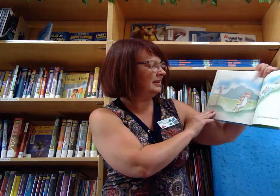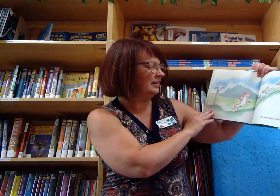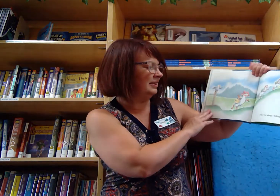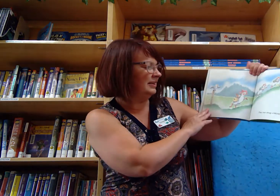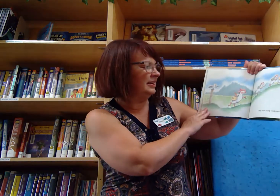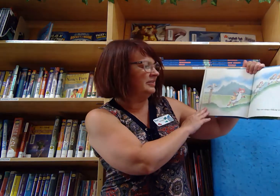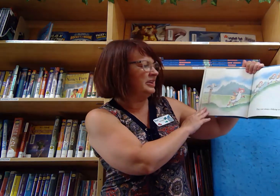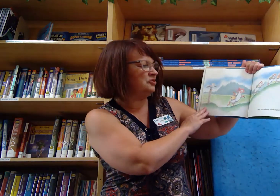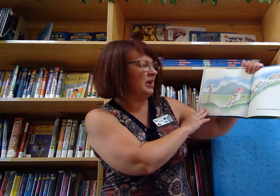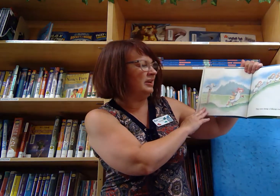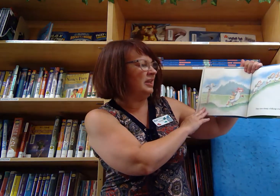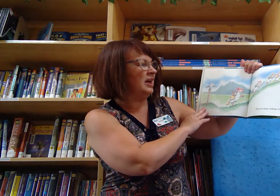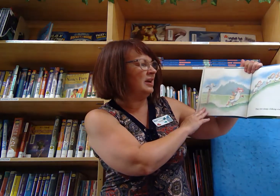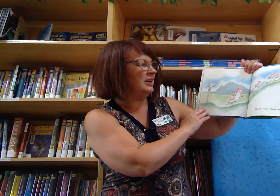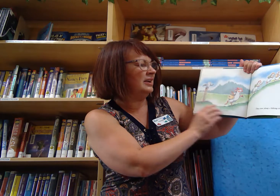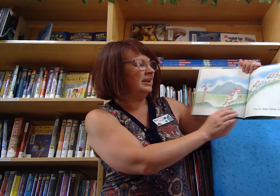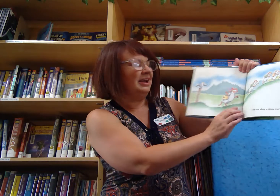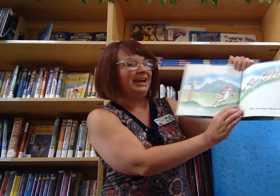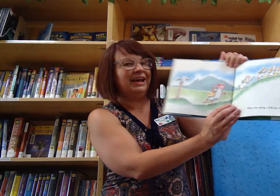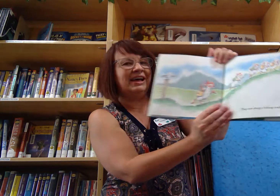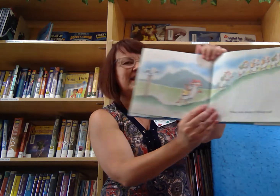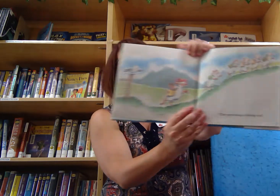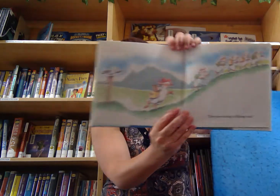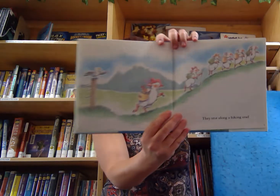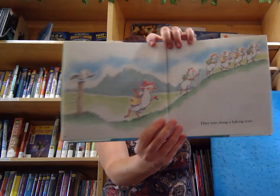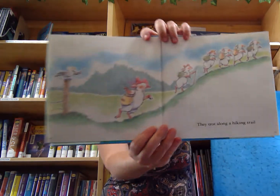They trot along a hiking trail.